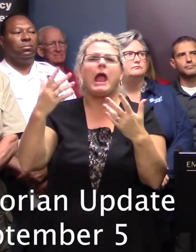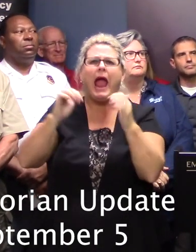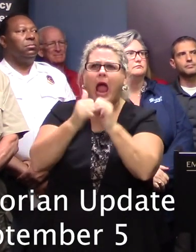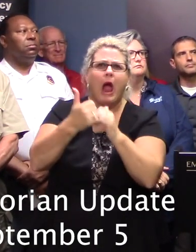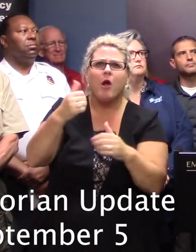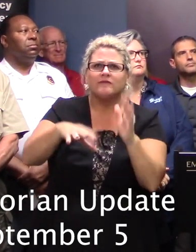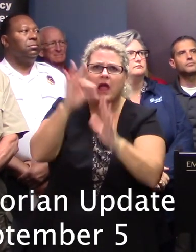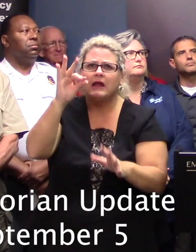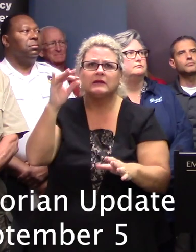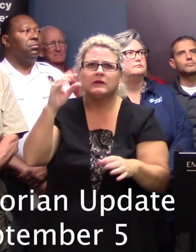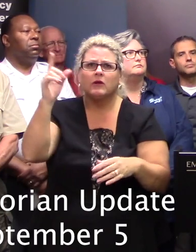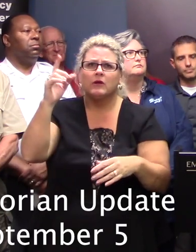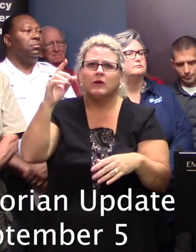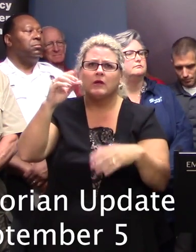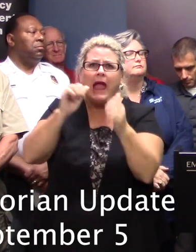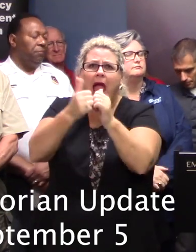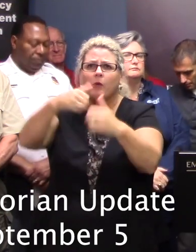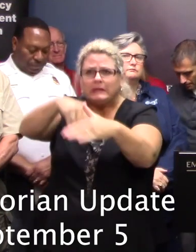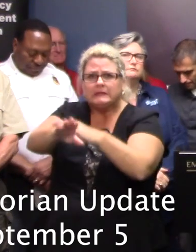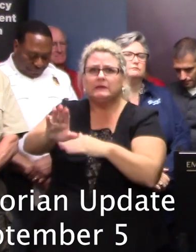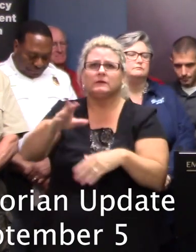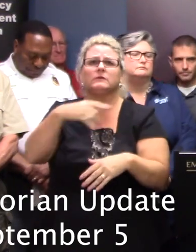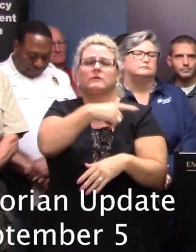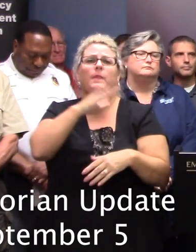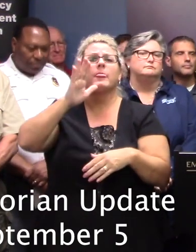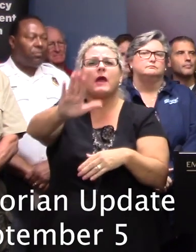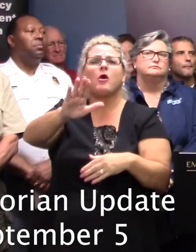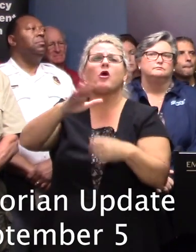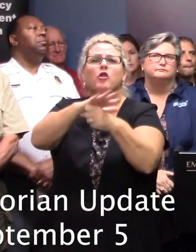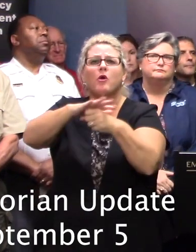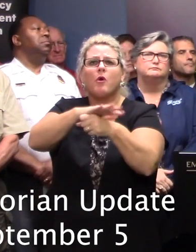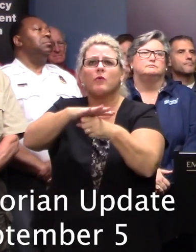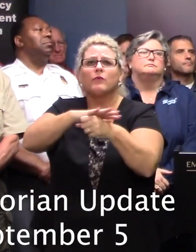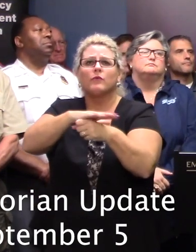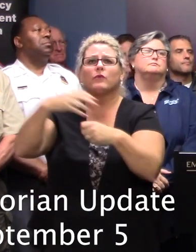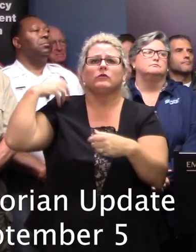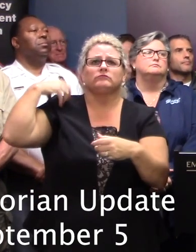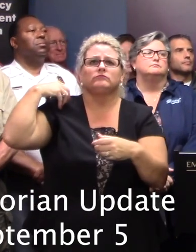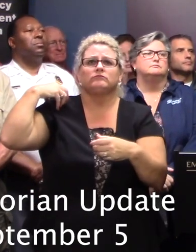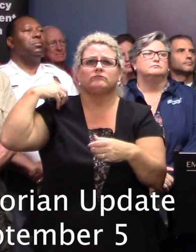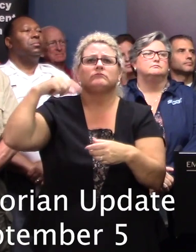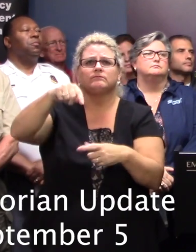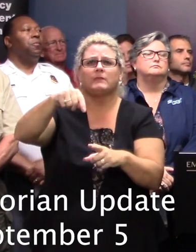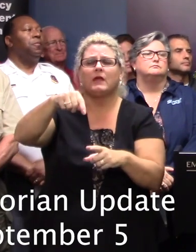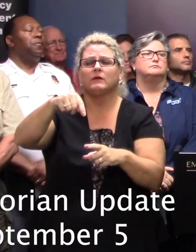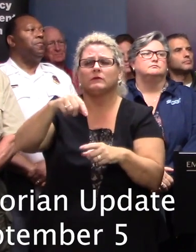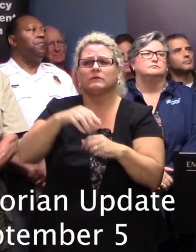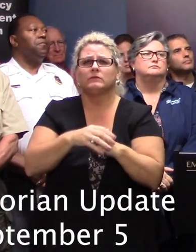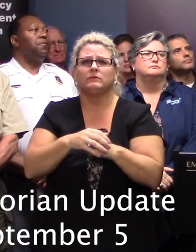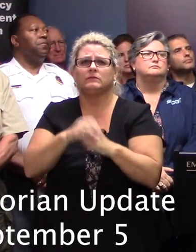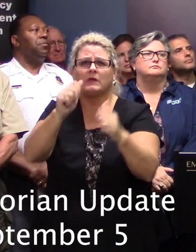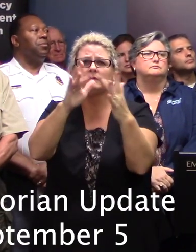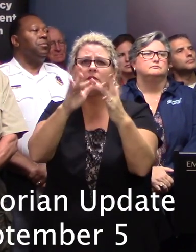officials they can speak local officials who are prepared to do that that's their